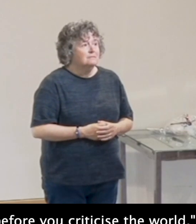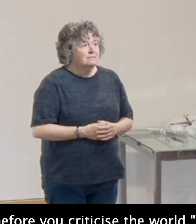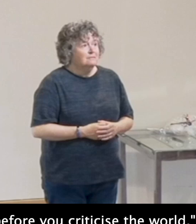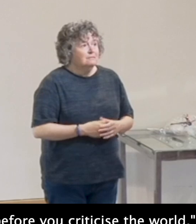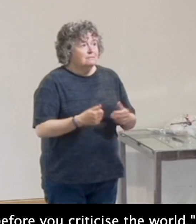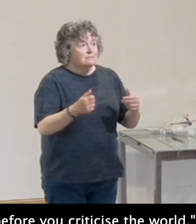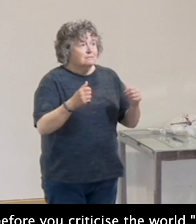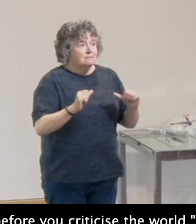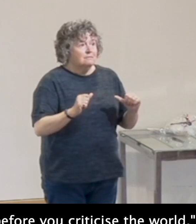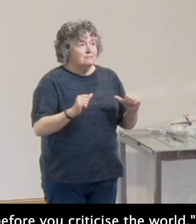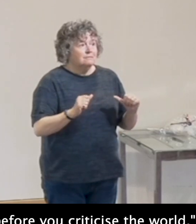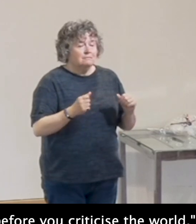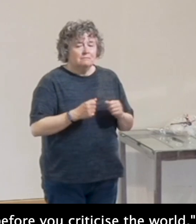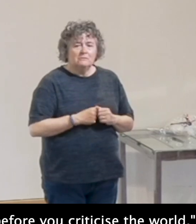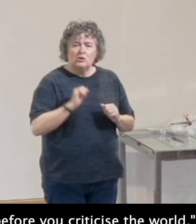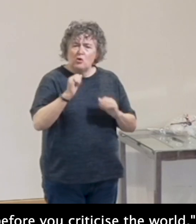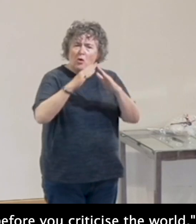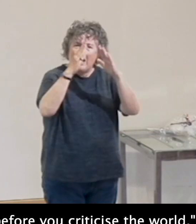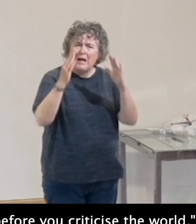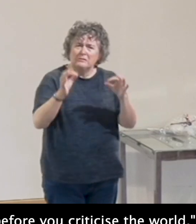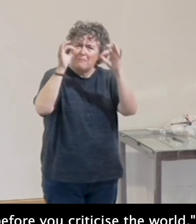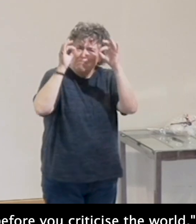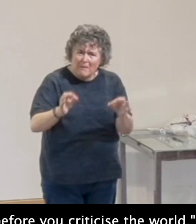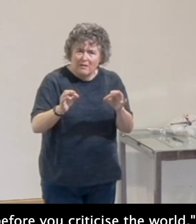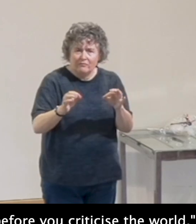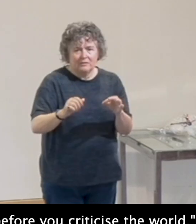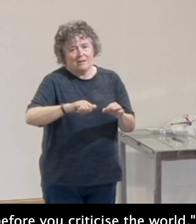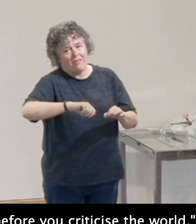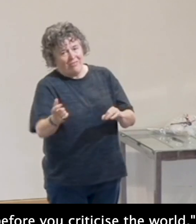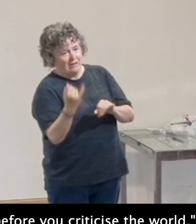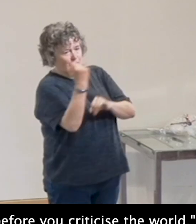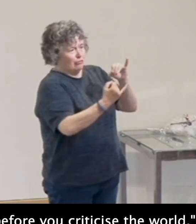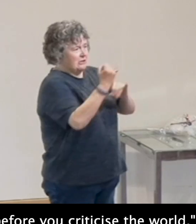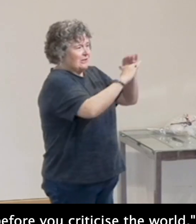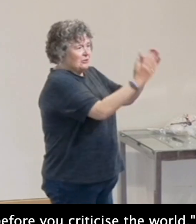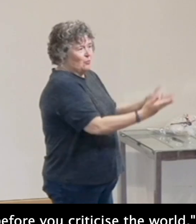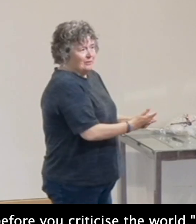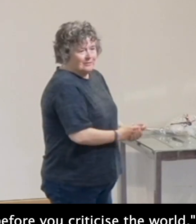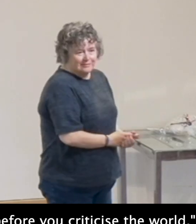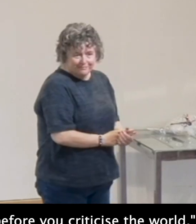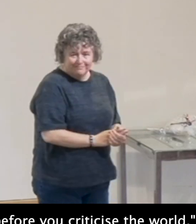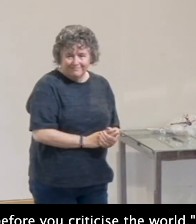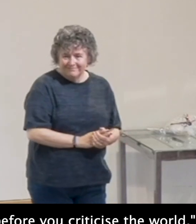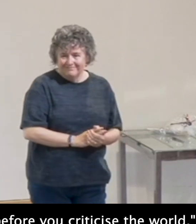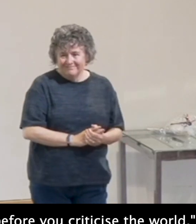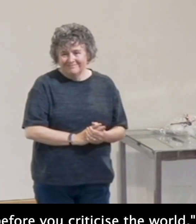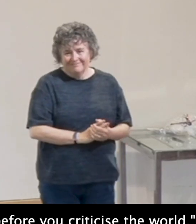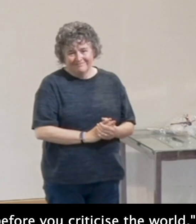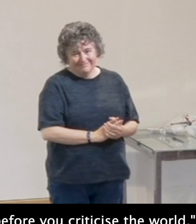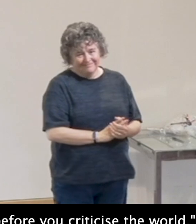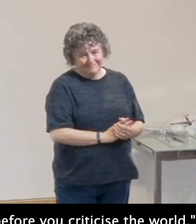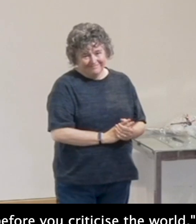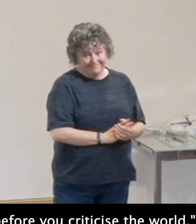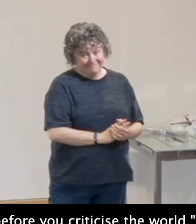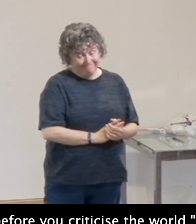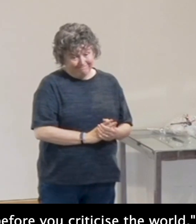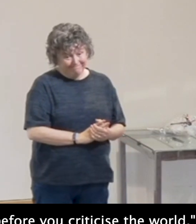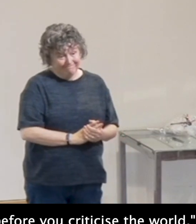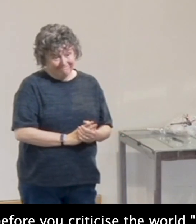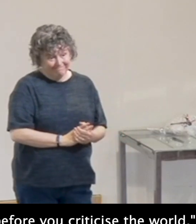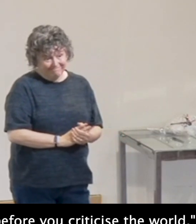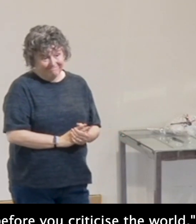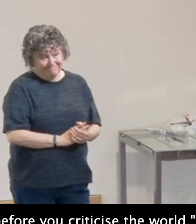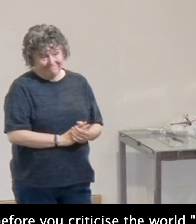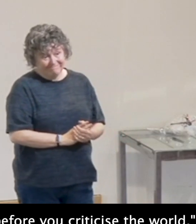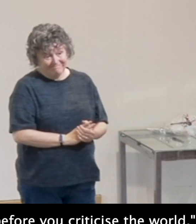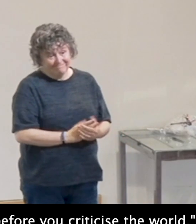Here we go. Number six, set your house in perfect order before you criticise the world. Similar to a biblical